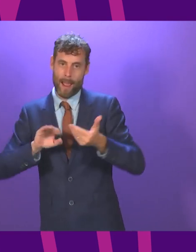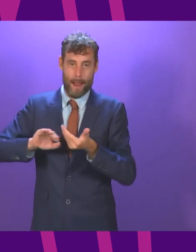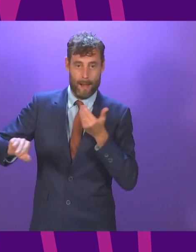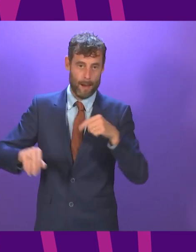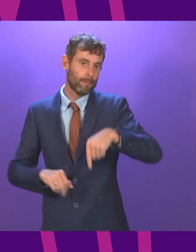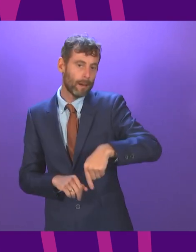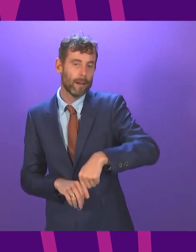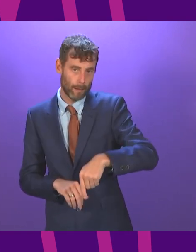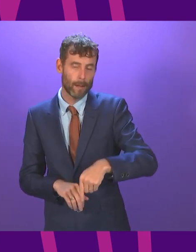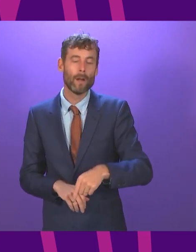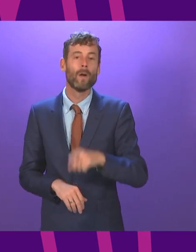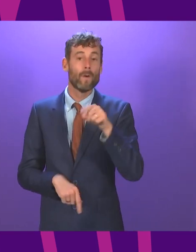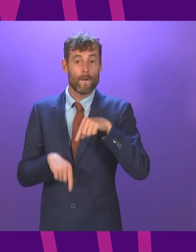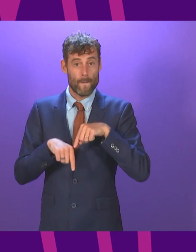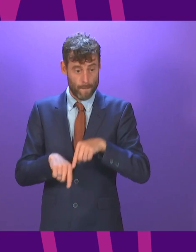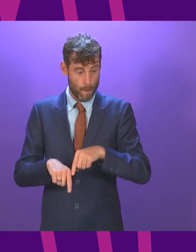and please only